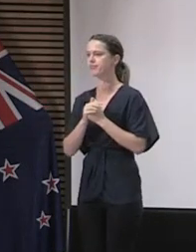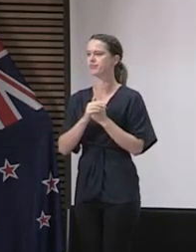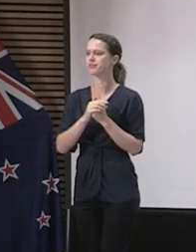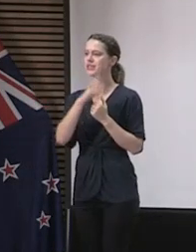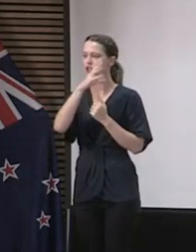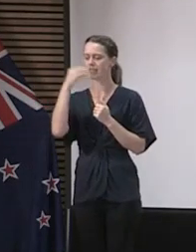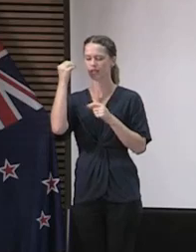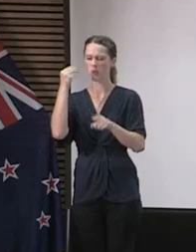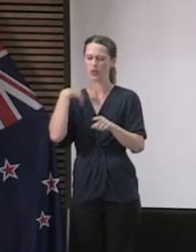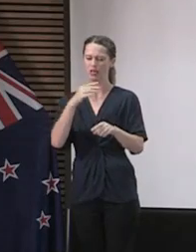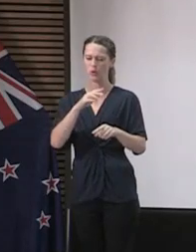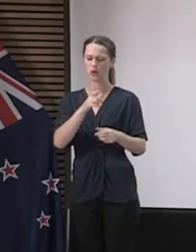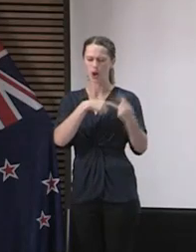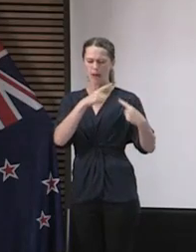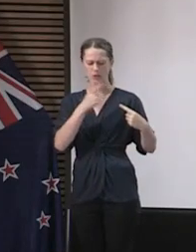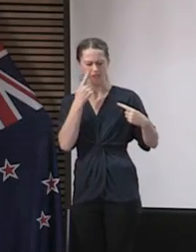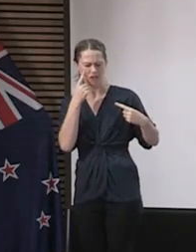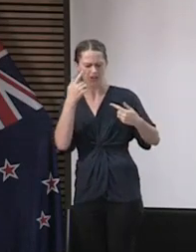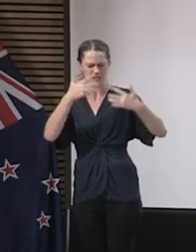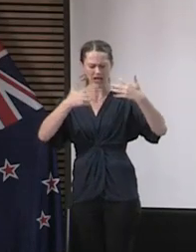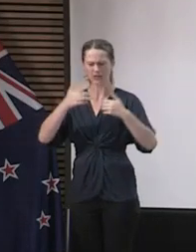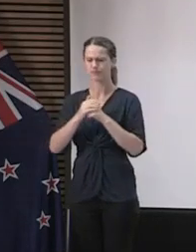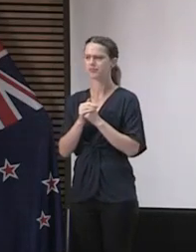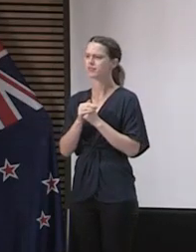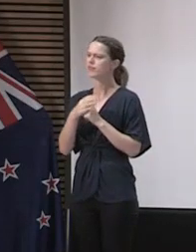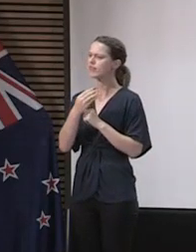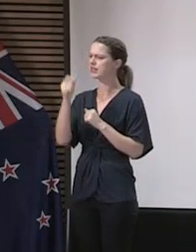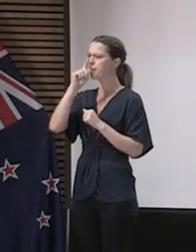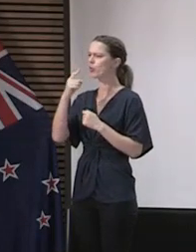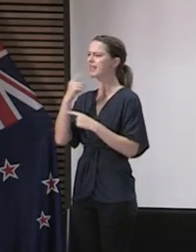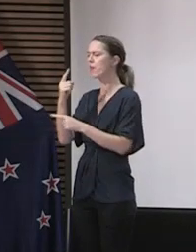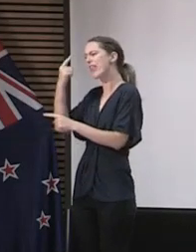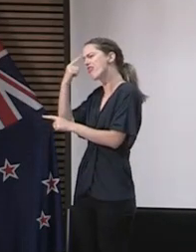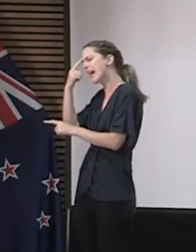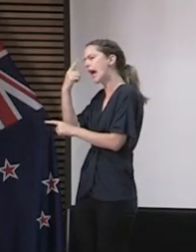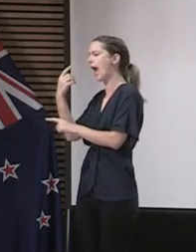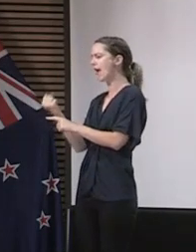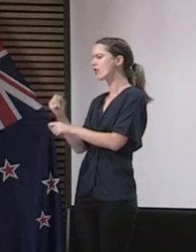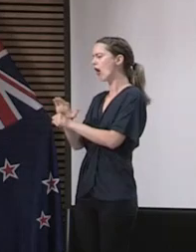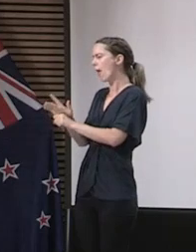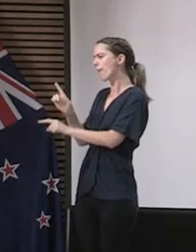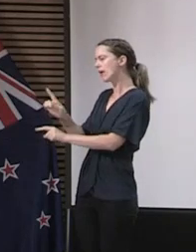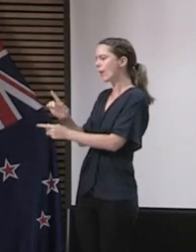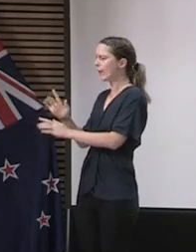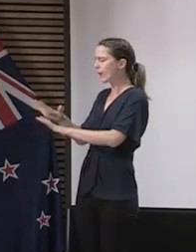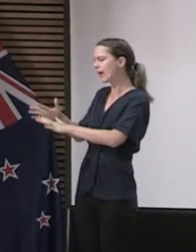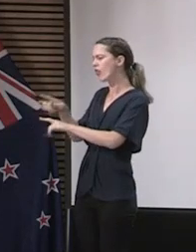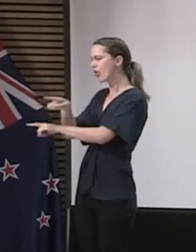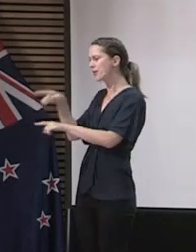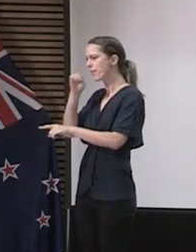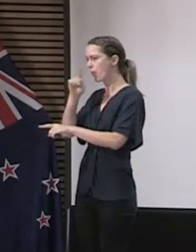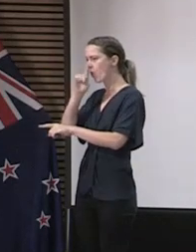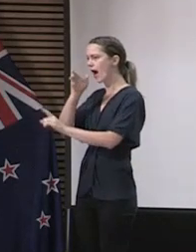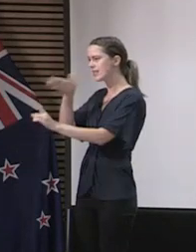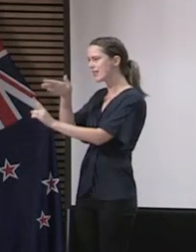details, keeping in mind that some of the probables that have been announced even in recent weeks have included individuals that